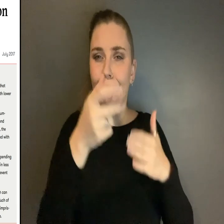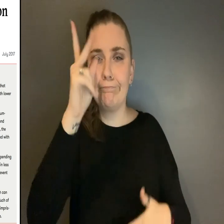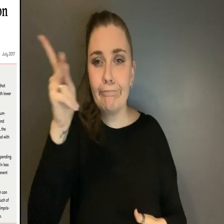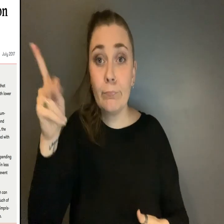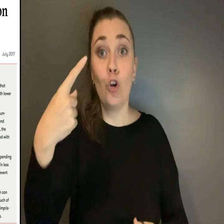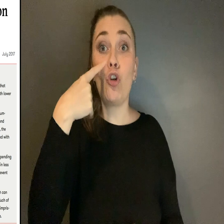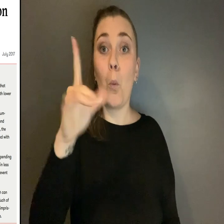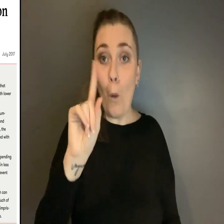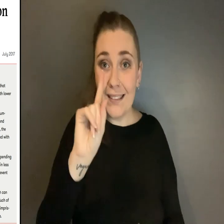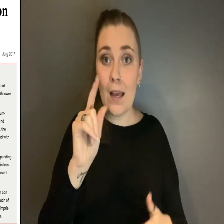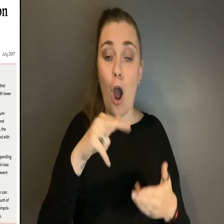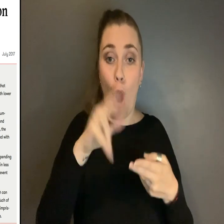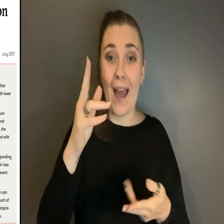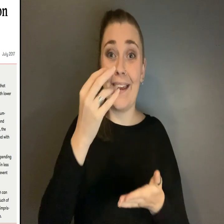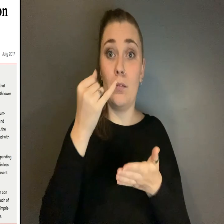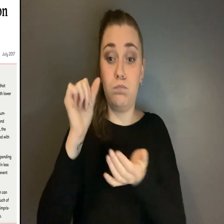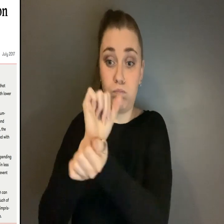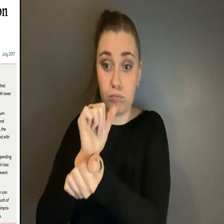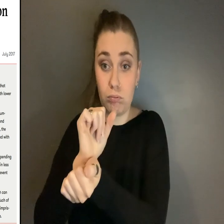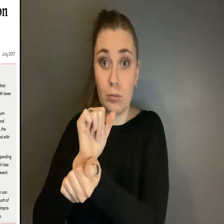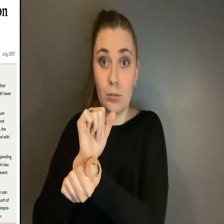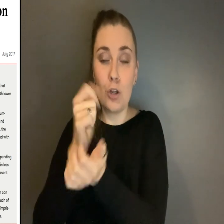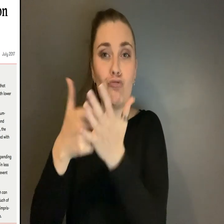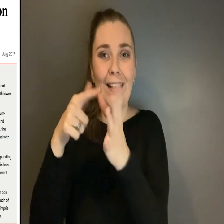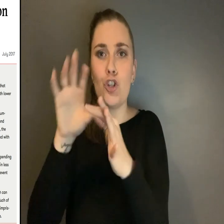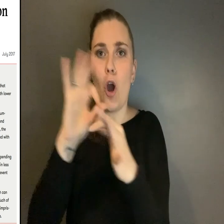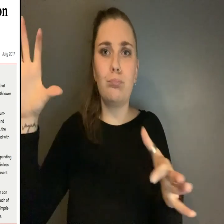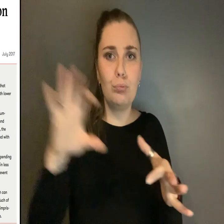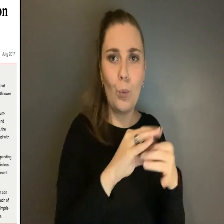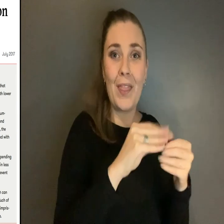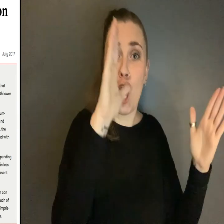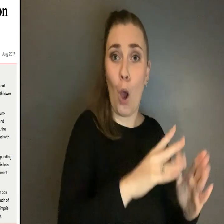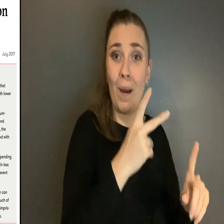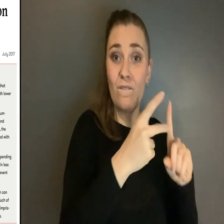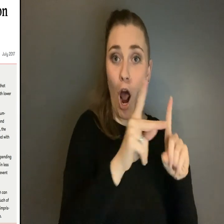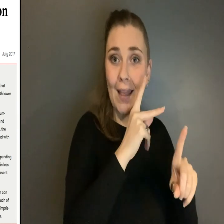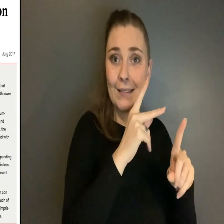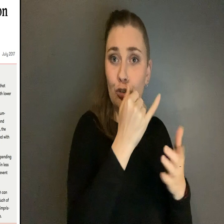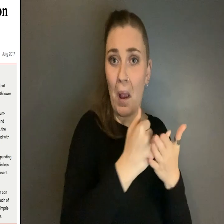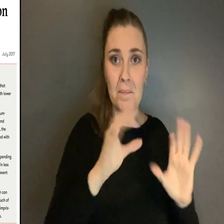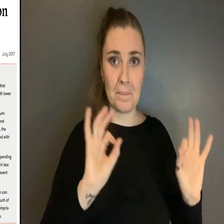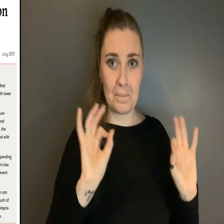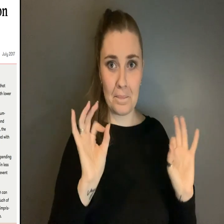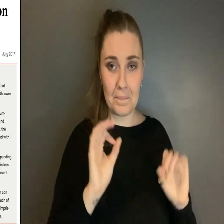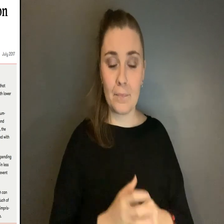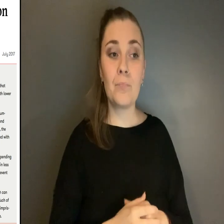that higher incarceration rates are not associated with lower violent crime rates Incarceration may